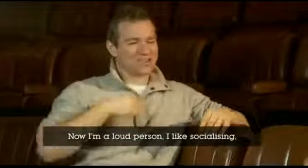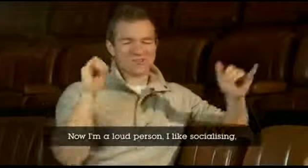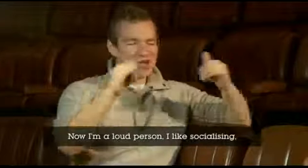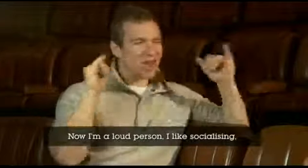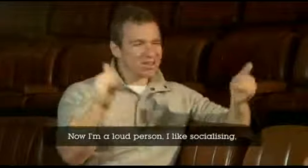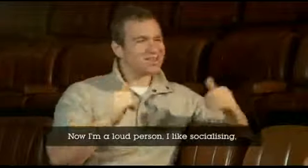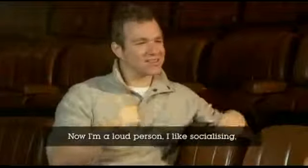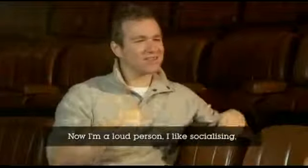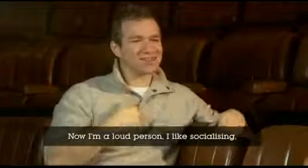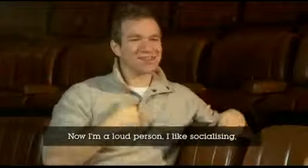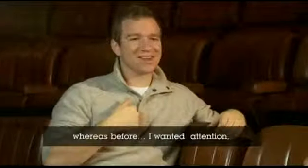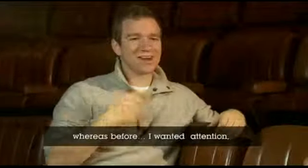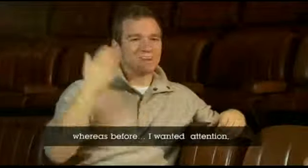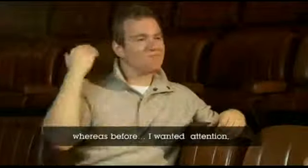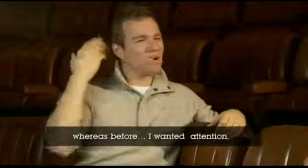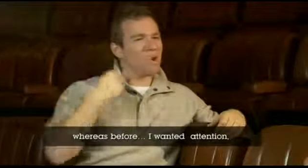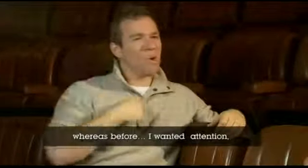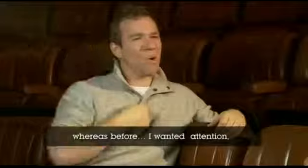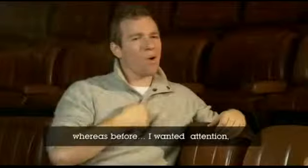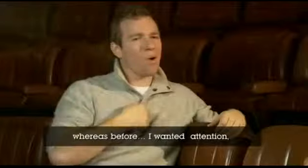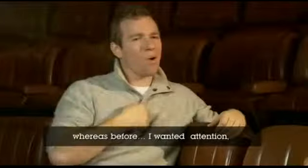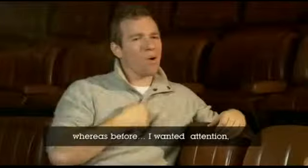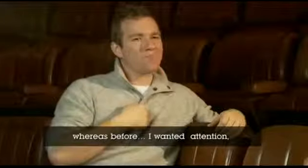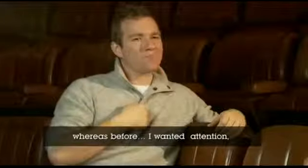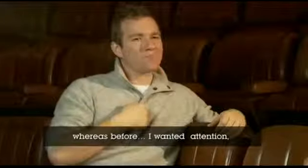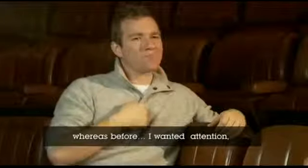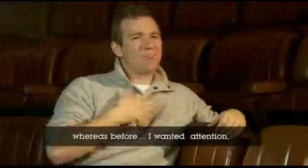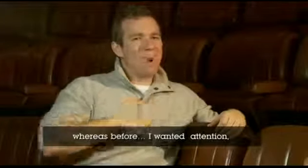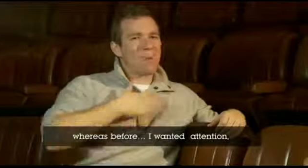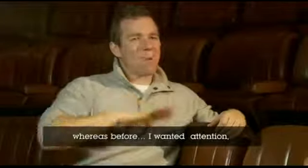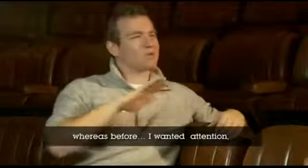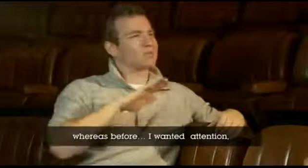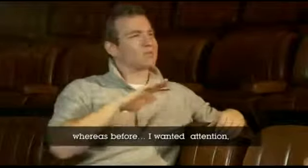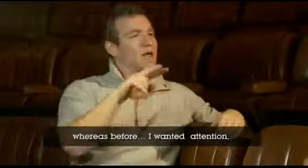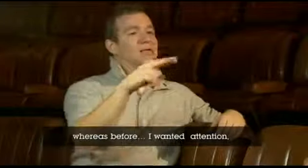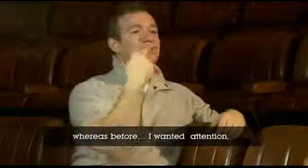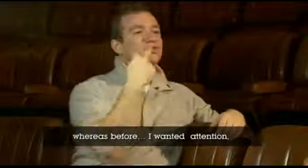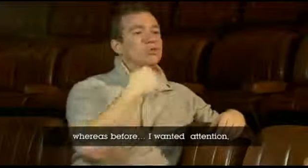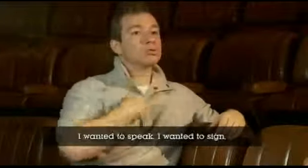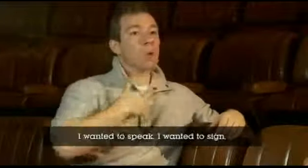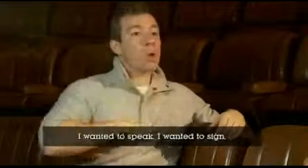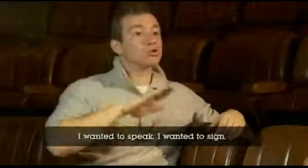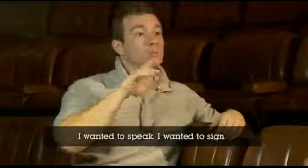lead, notarian. It is not justice. I always a one.